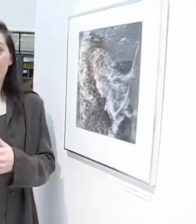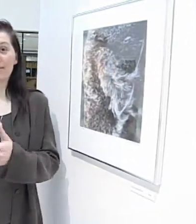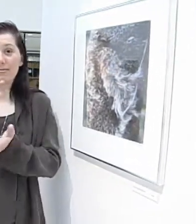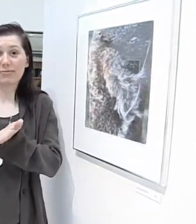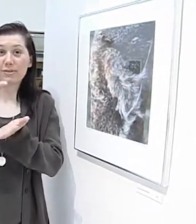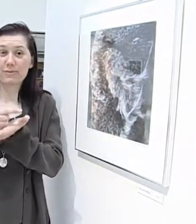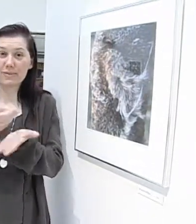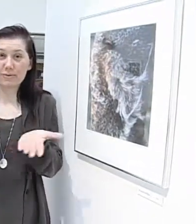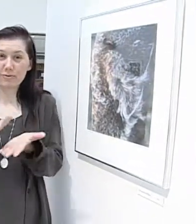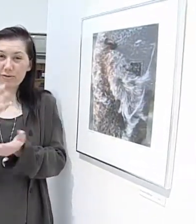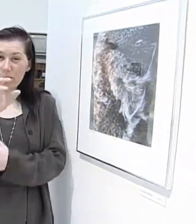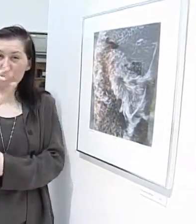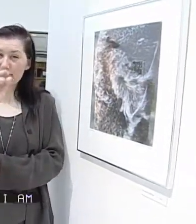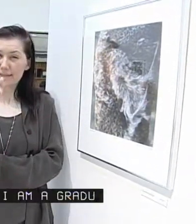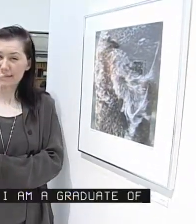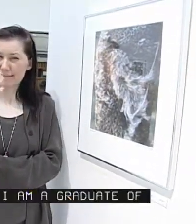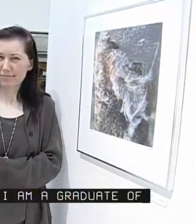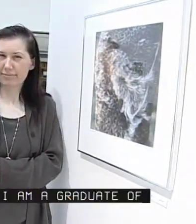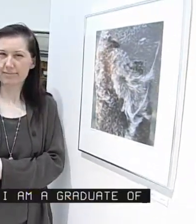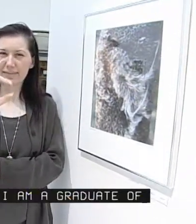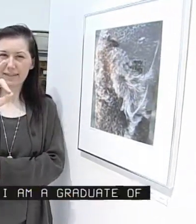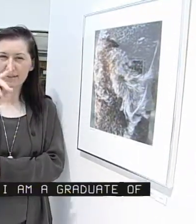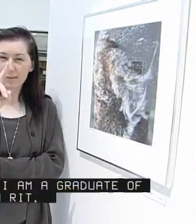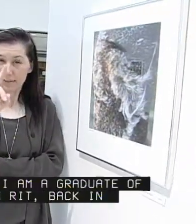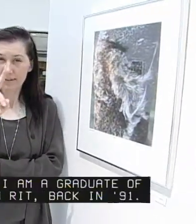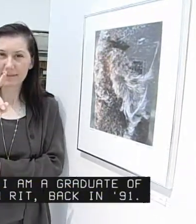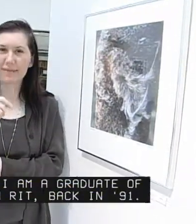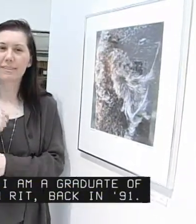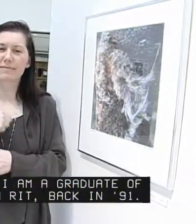You know, I'm a graduate of here from RIT back in 91.